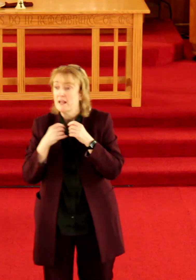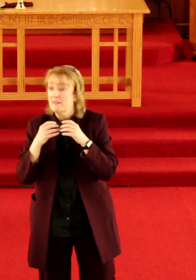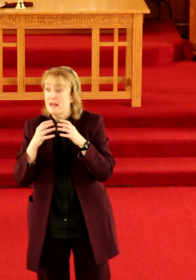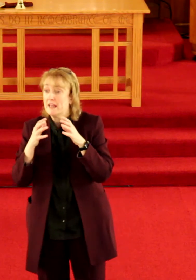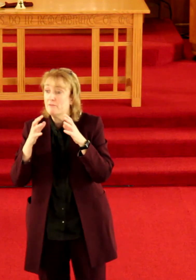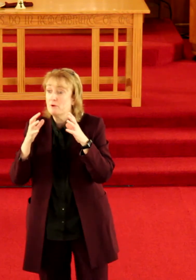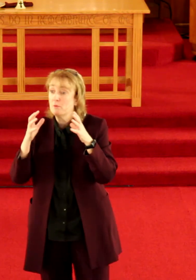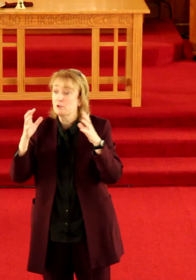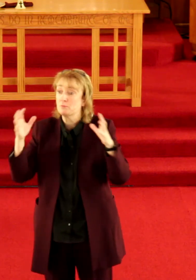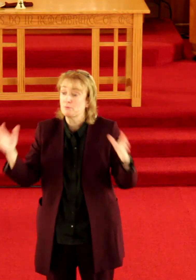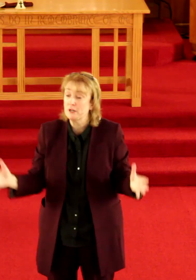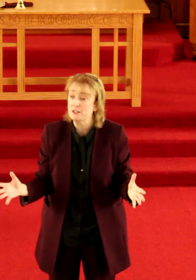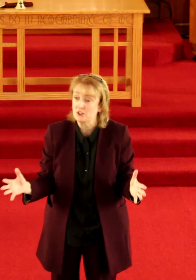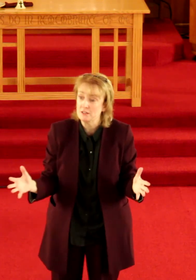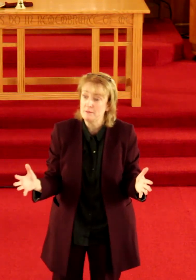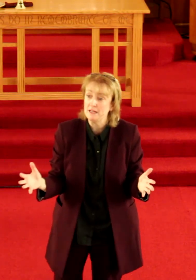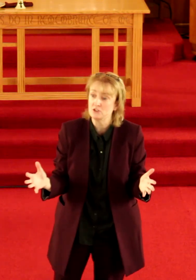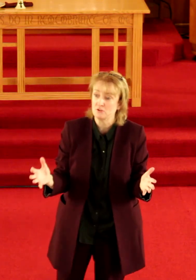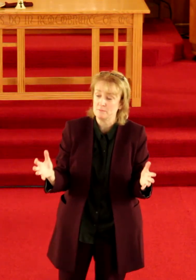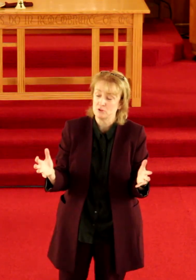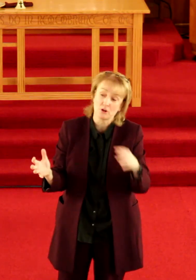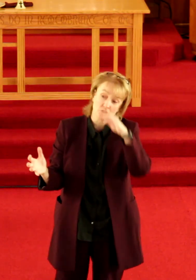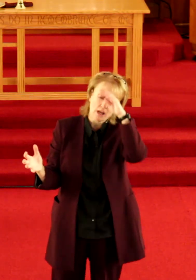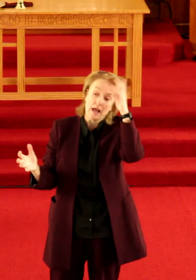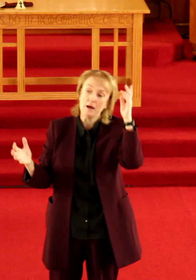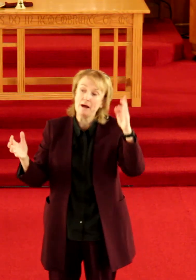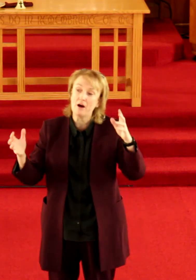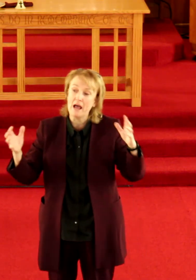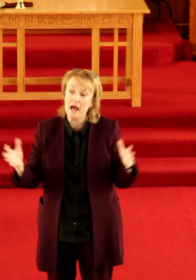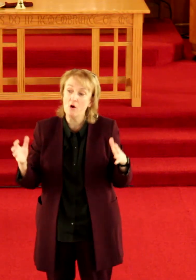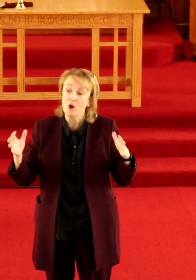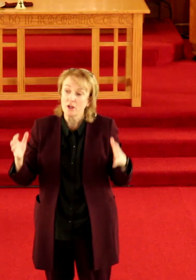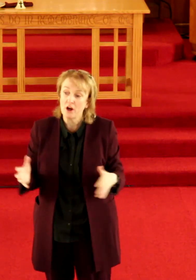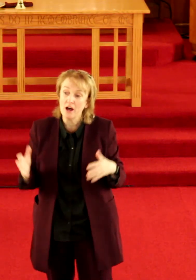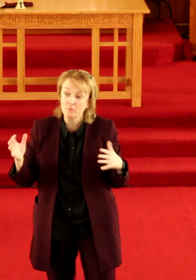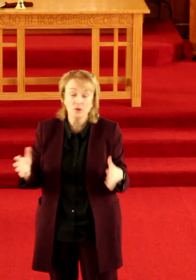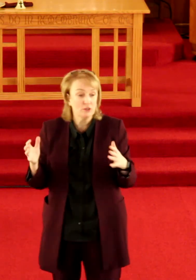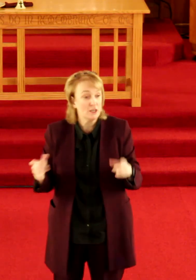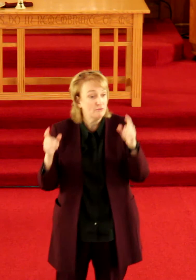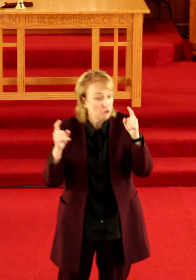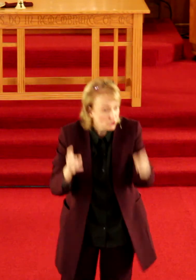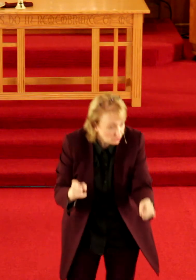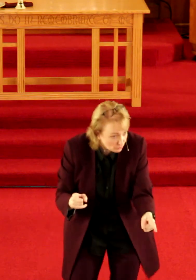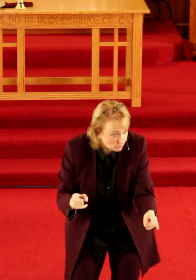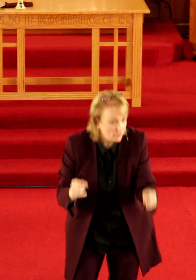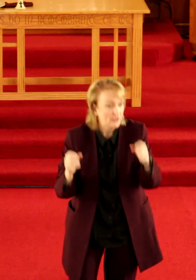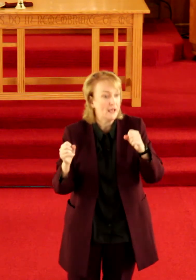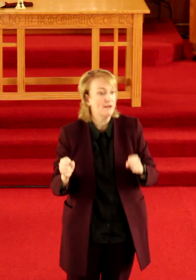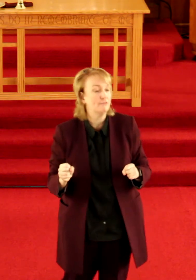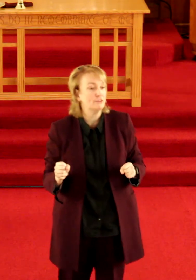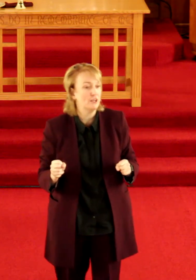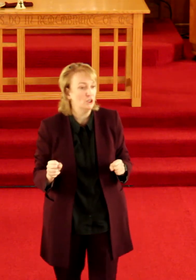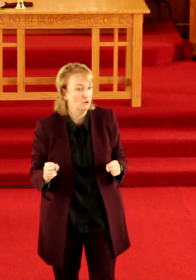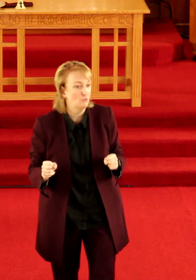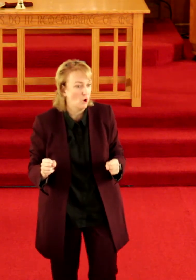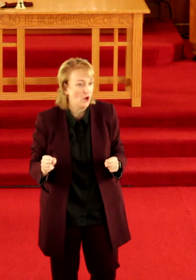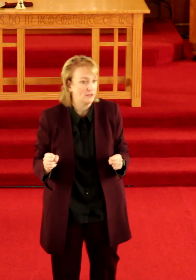that if we were to preach in the mainstream church about how God will give you everything you want